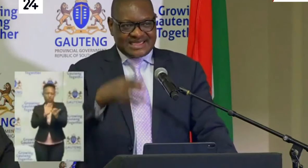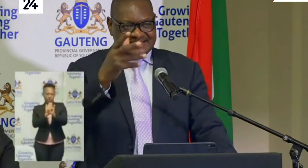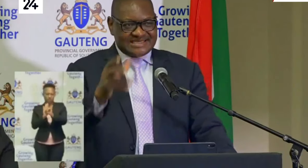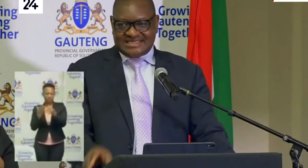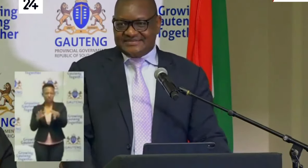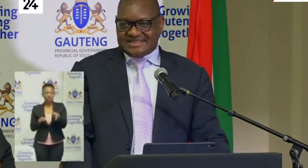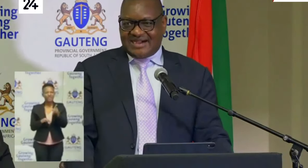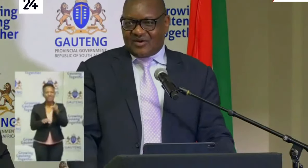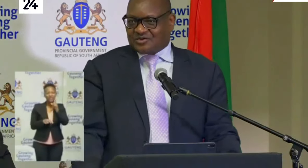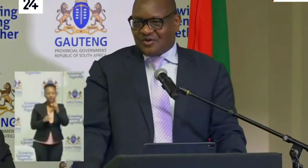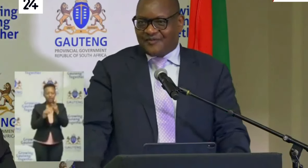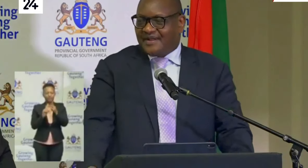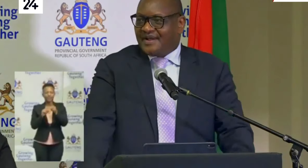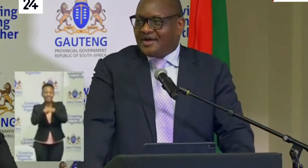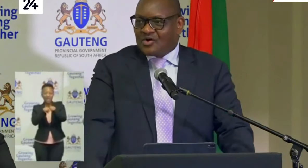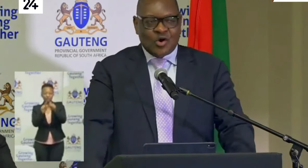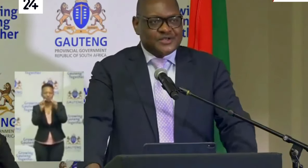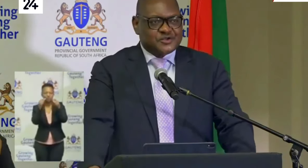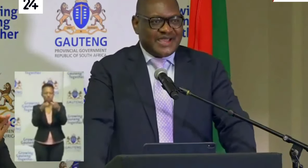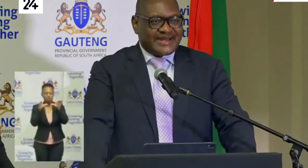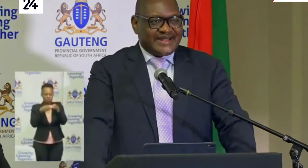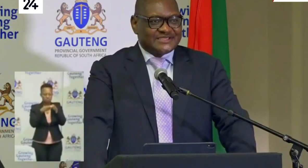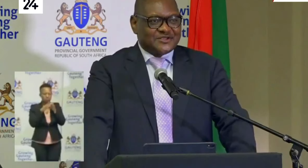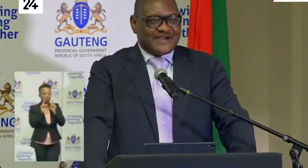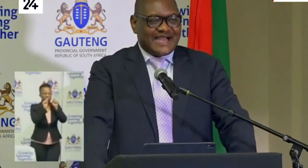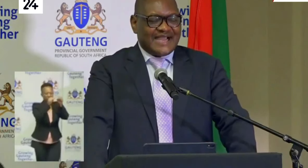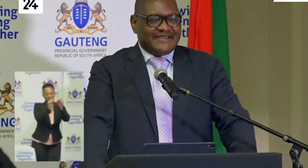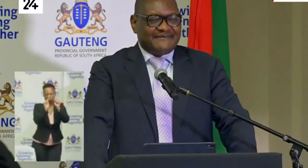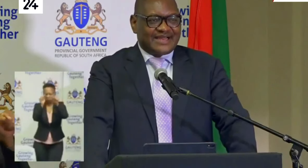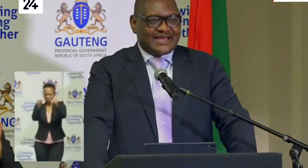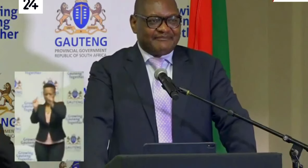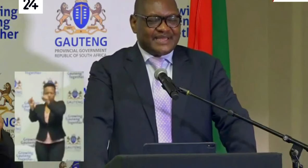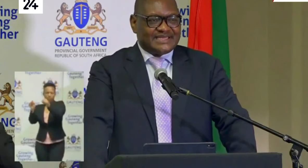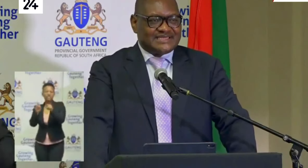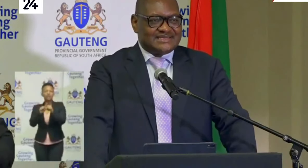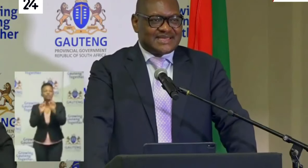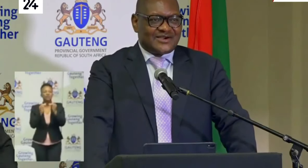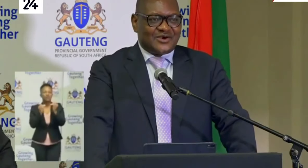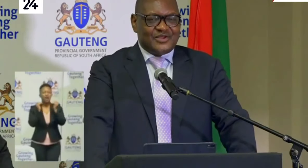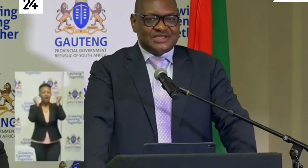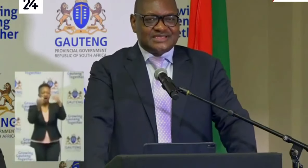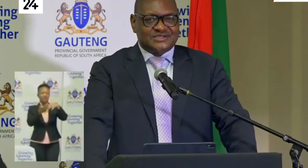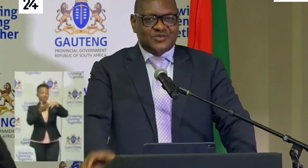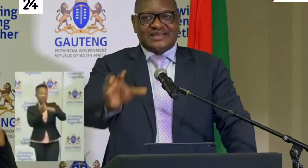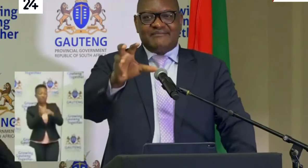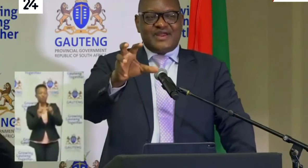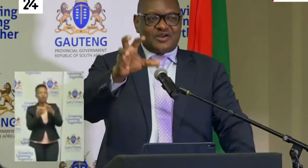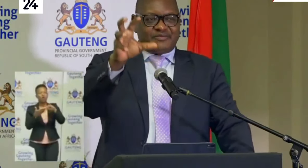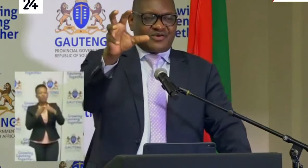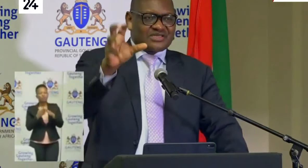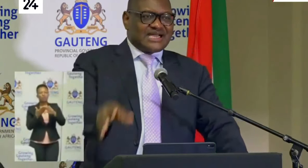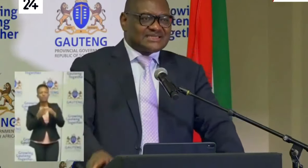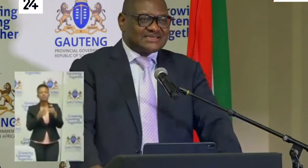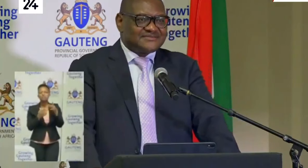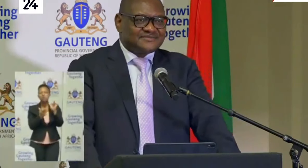and testing teams are also going to areas of high vulnerability. There are communities where there may not be contacts.